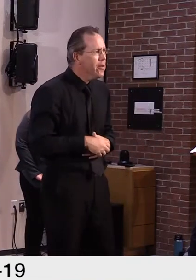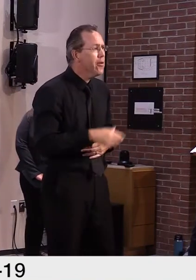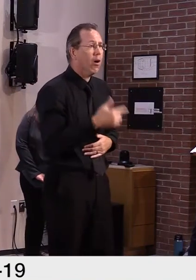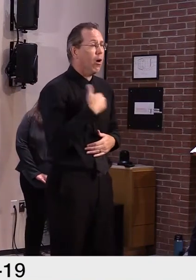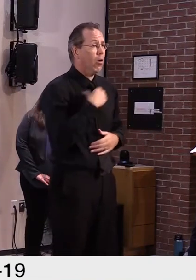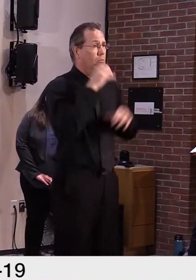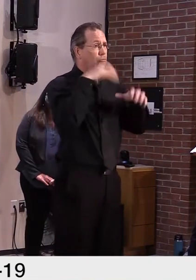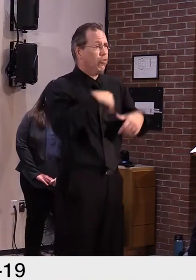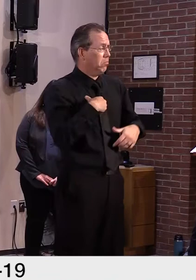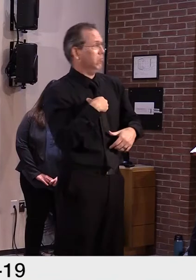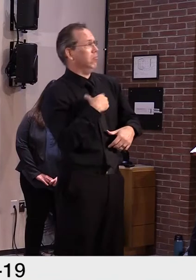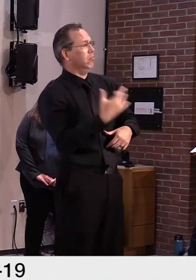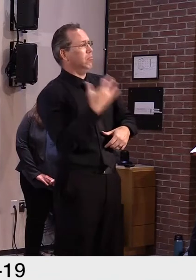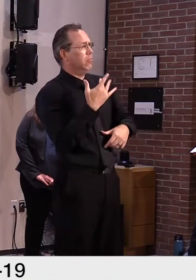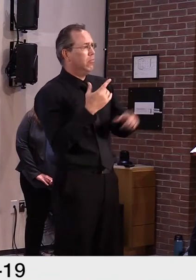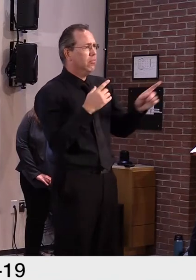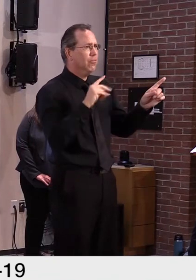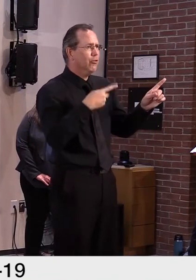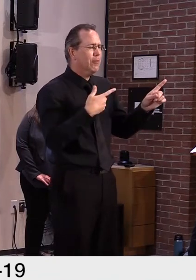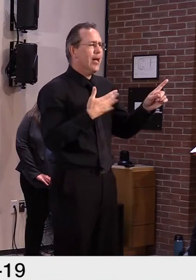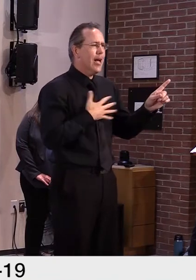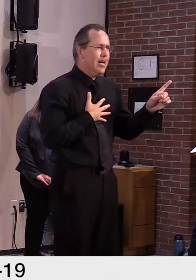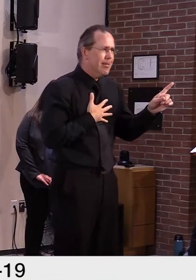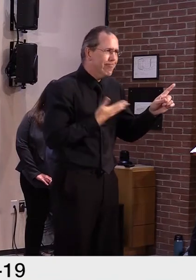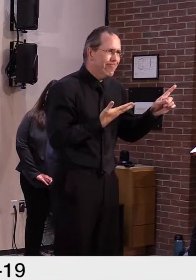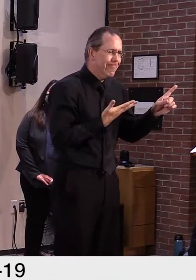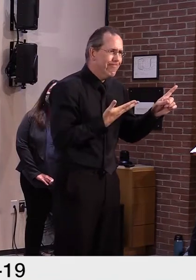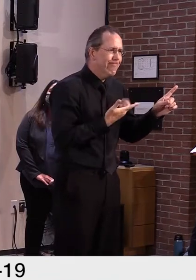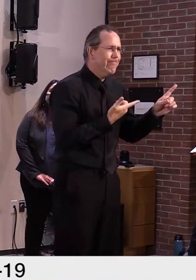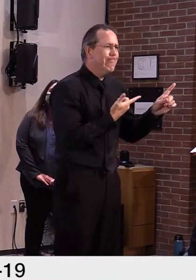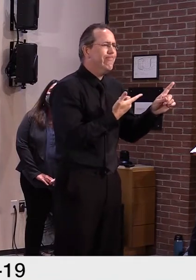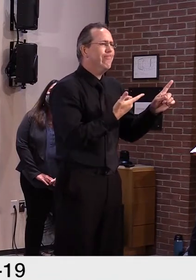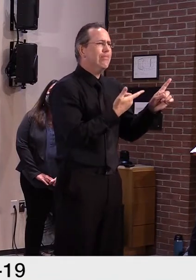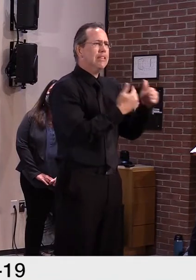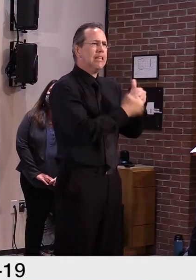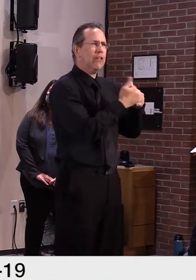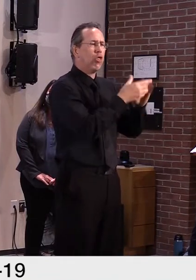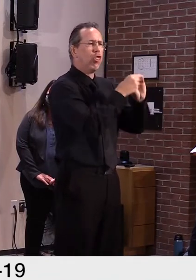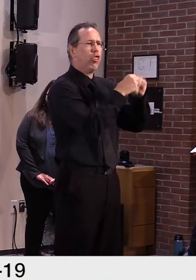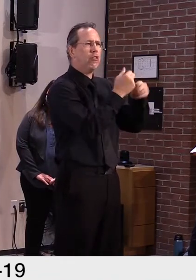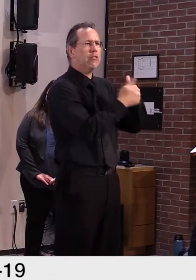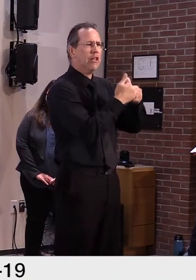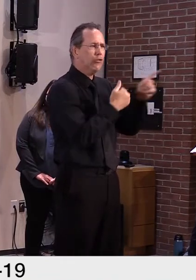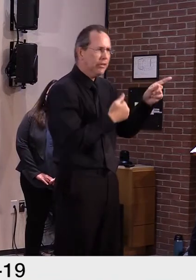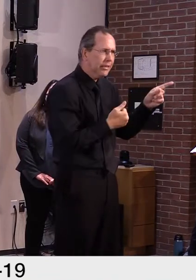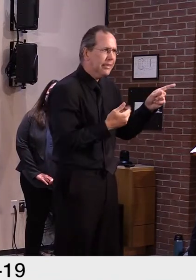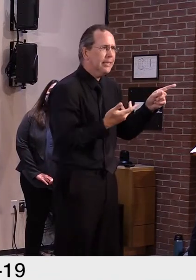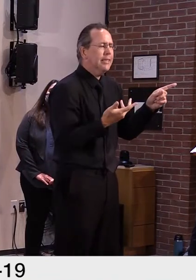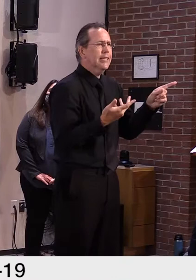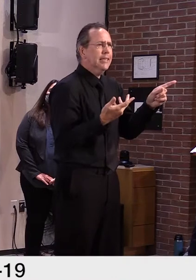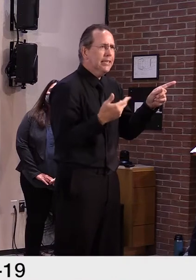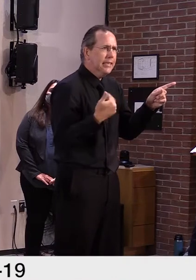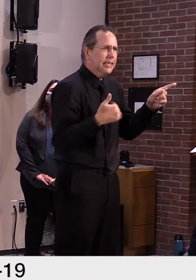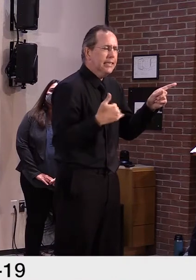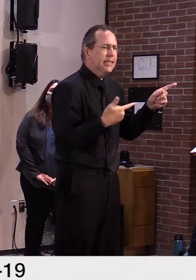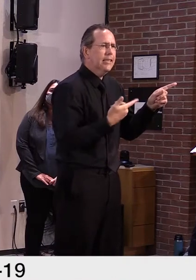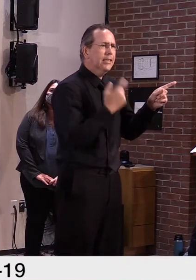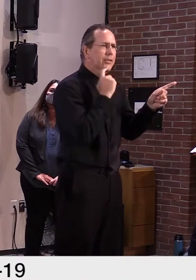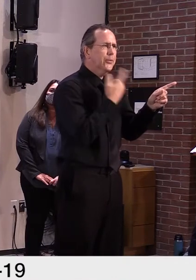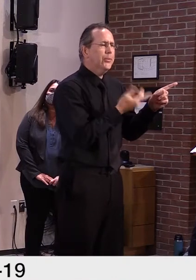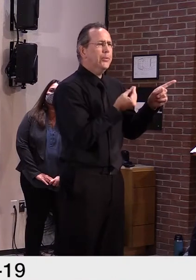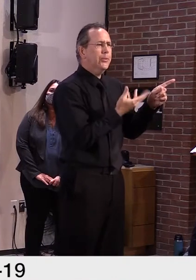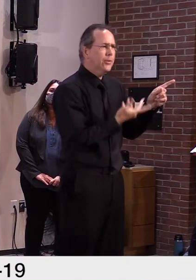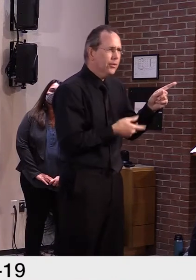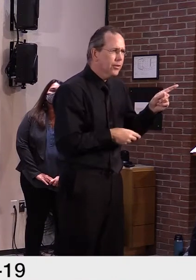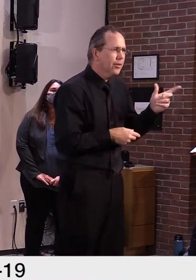on his response to this, and I think that this should be, as has happened throughout our history, a peaceful transition